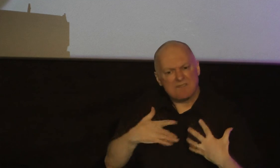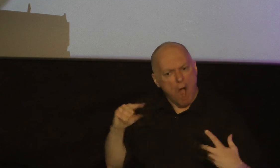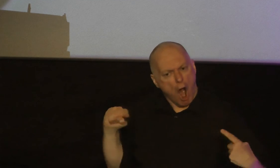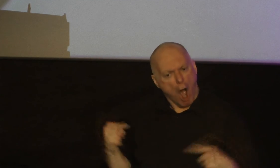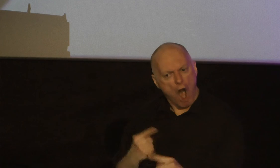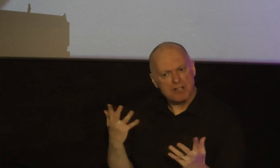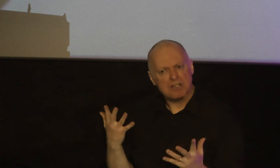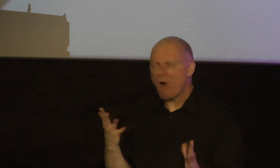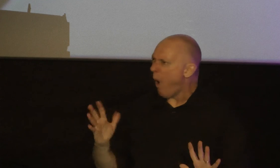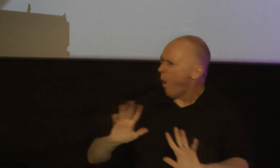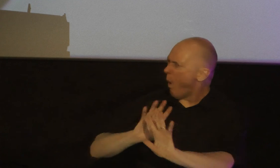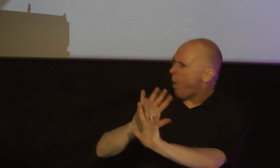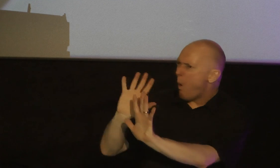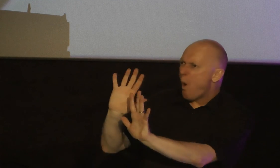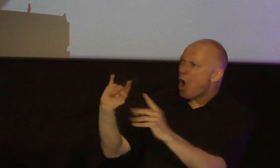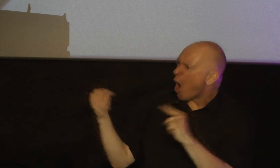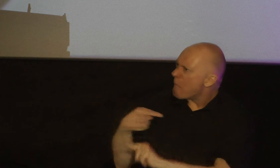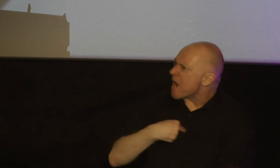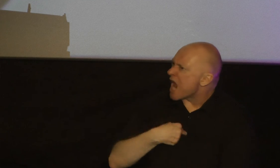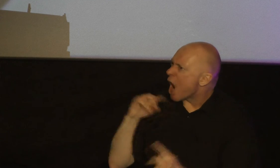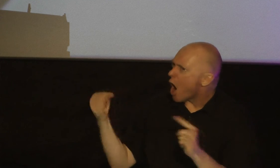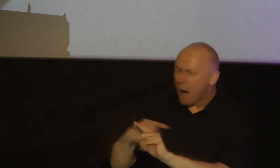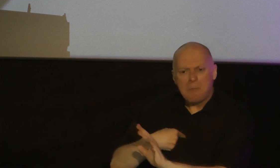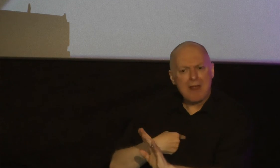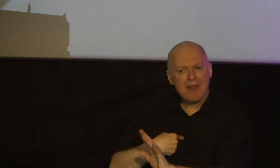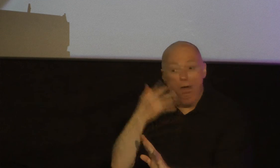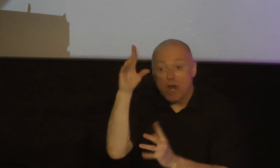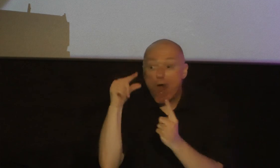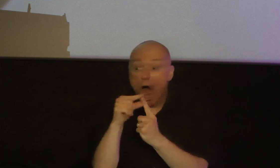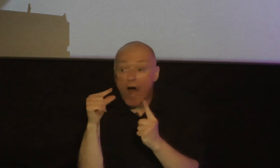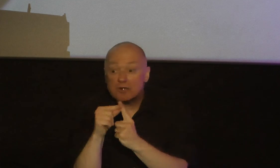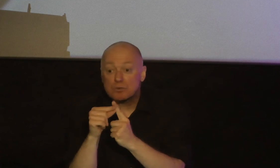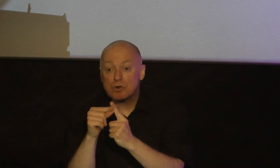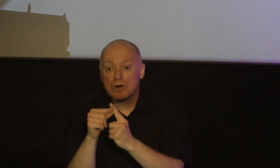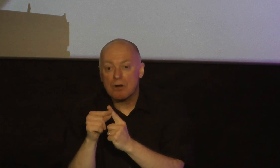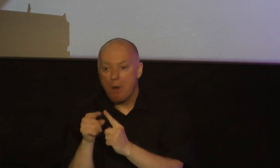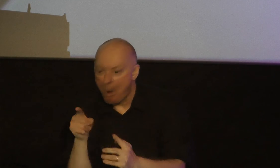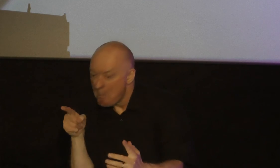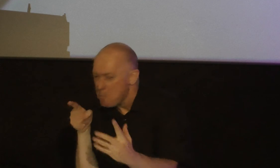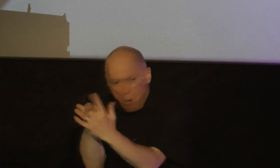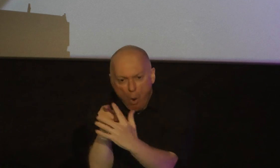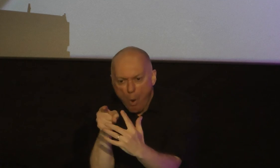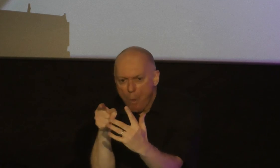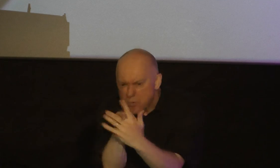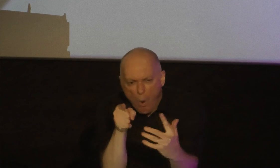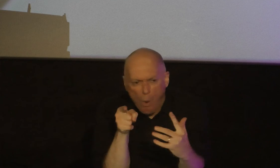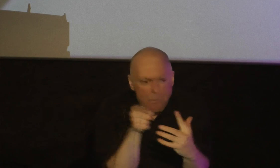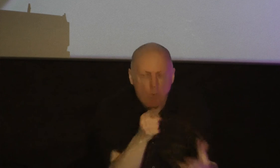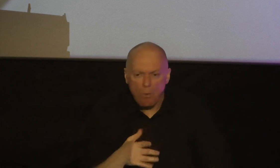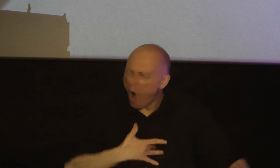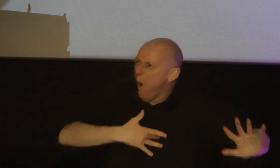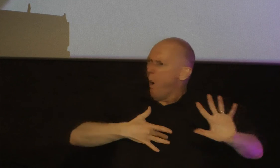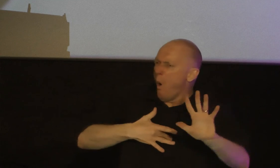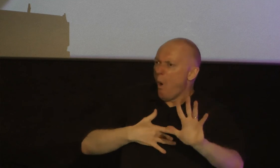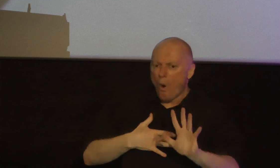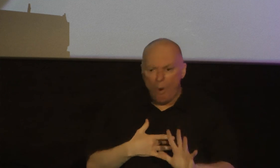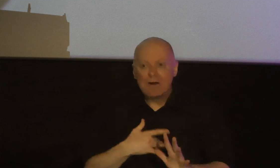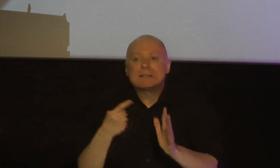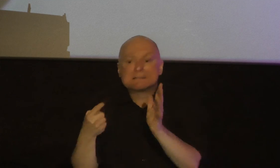cuts to the heart because God's word will cut to the heart and God's word will do some excavating and God's word